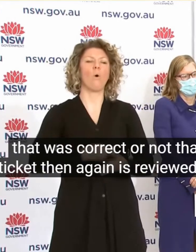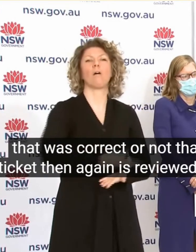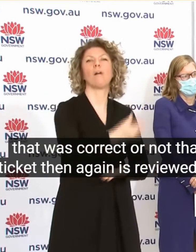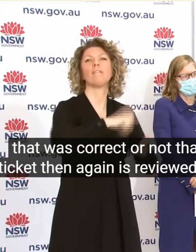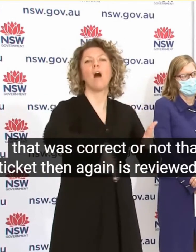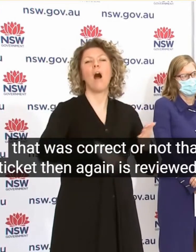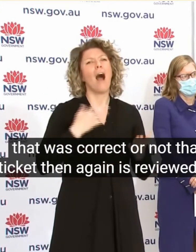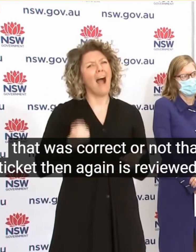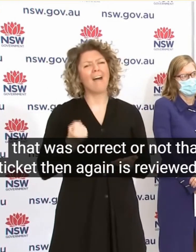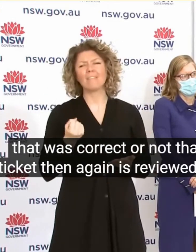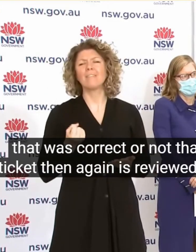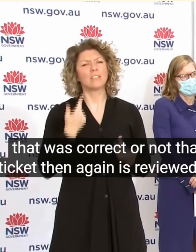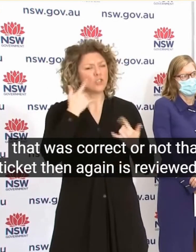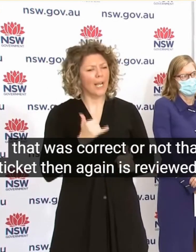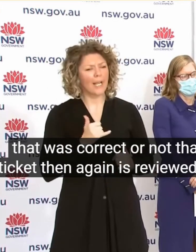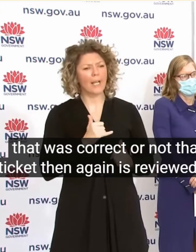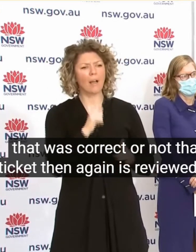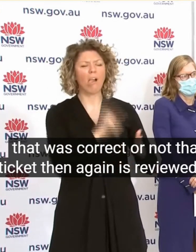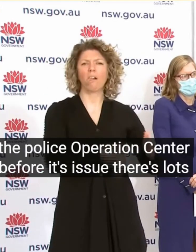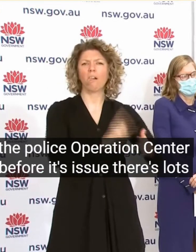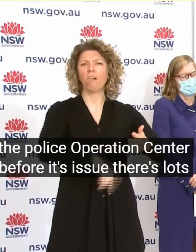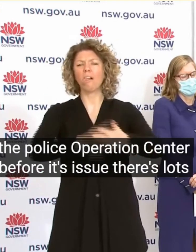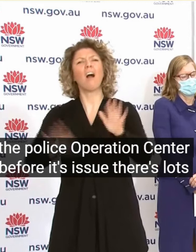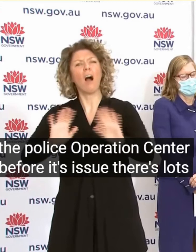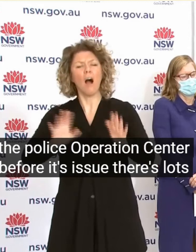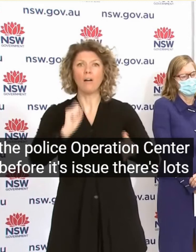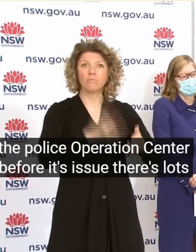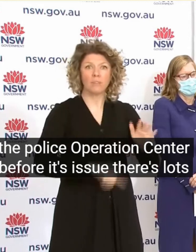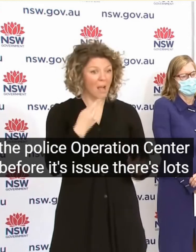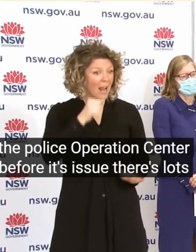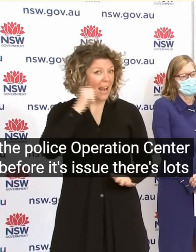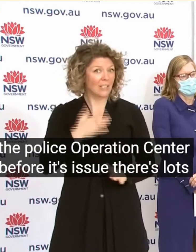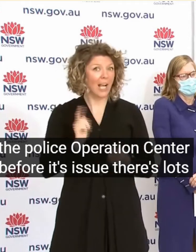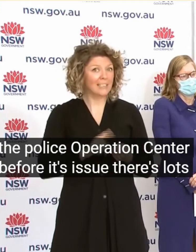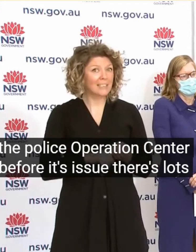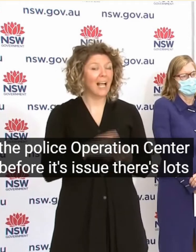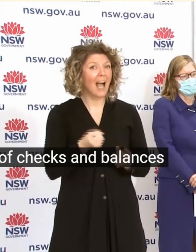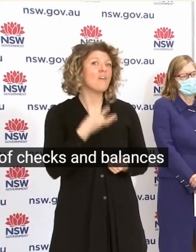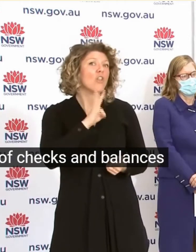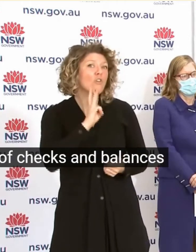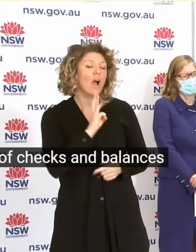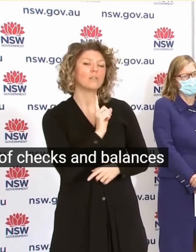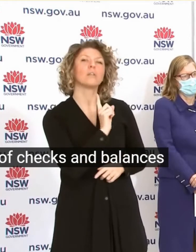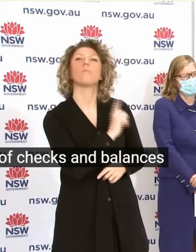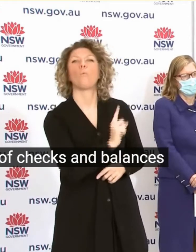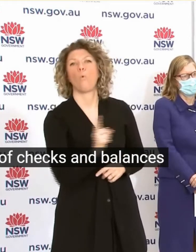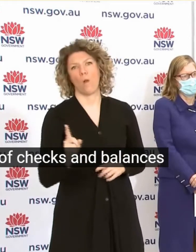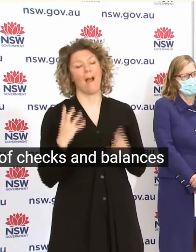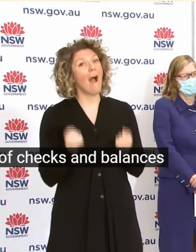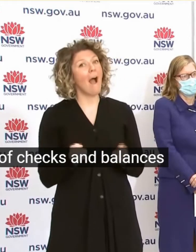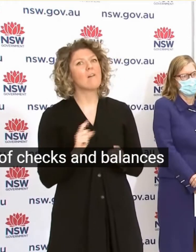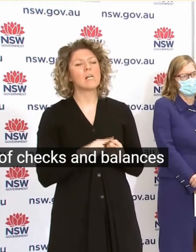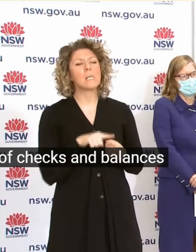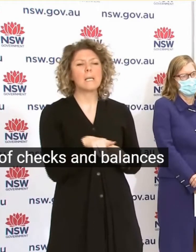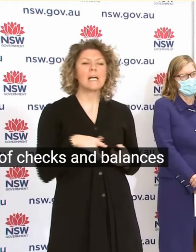There Is Lots Of Checks And Balances In Place What We Saw Last Night Was Still 300 Cautions For Incidents Where Police